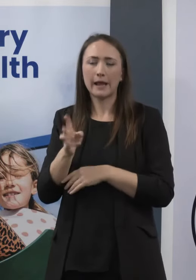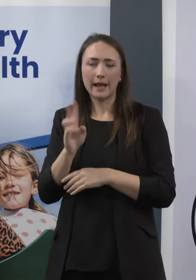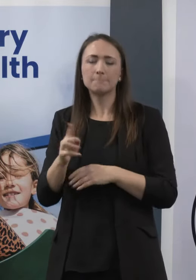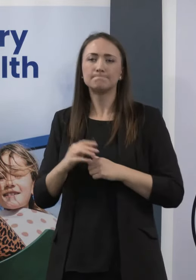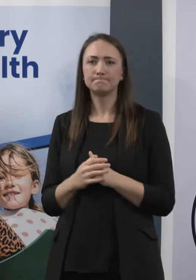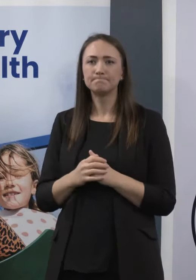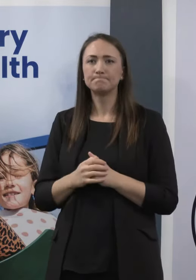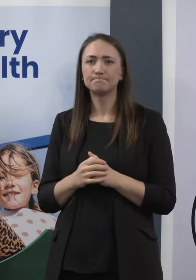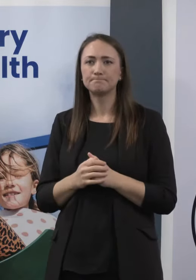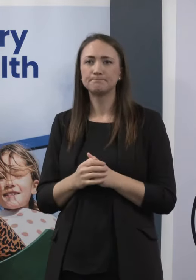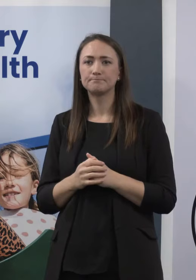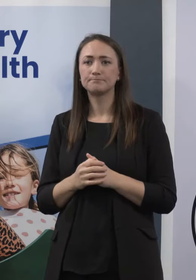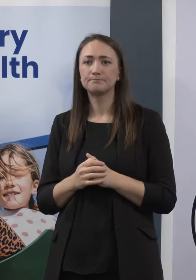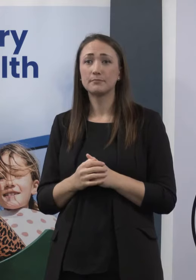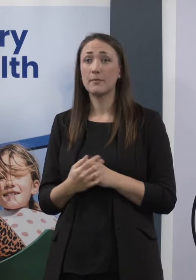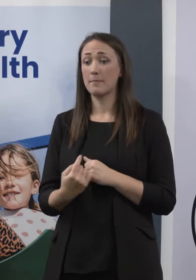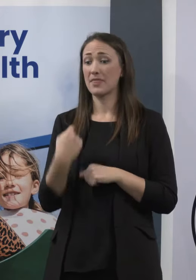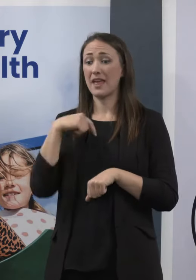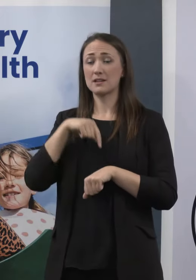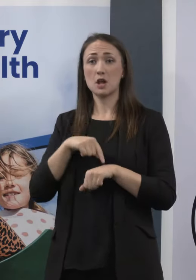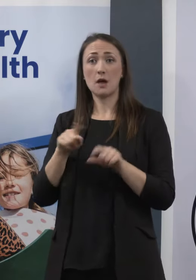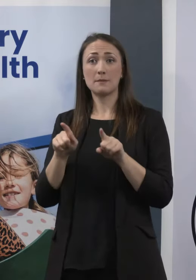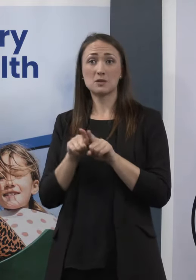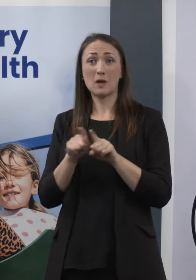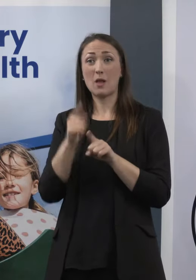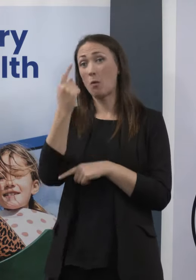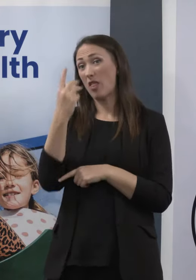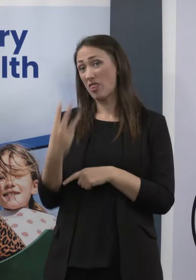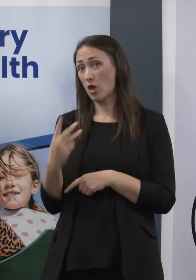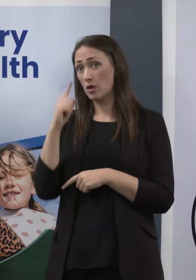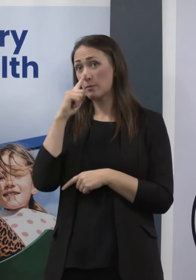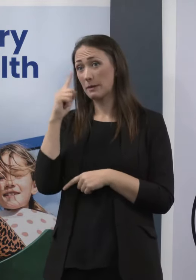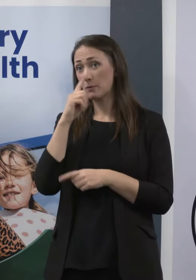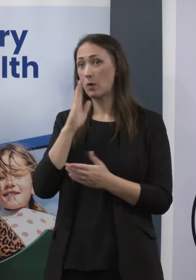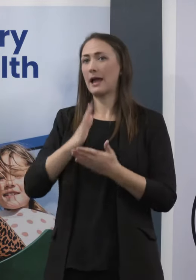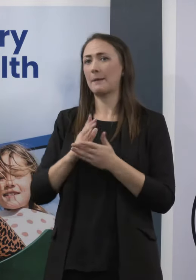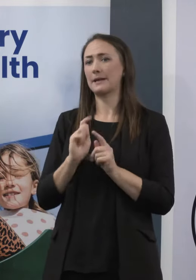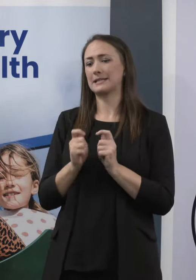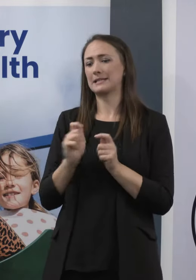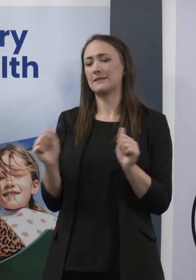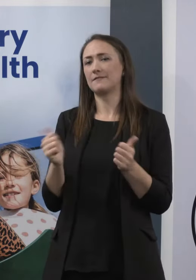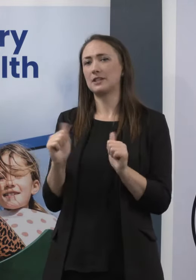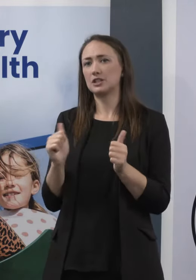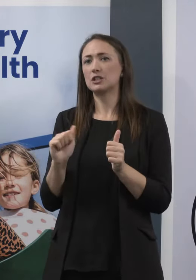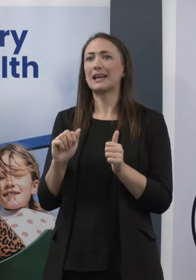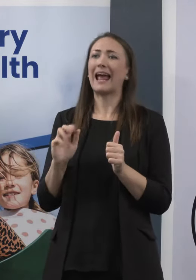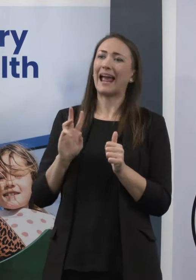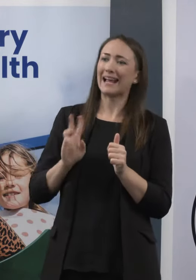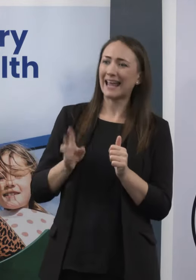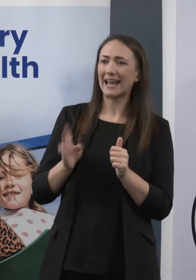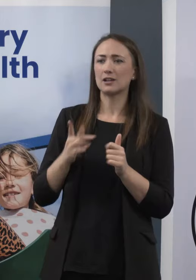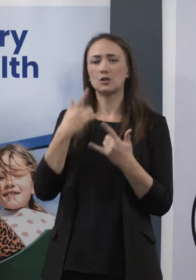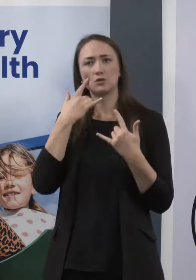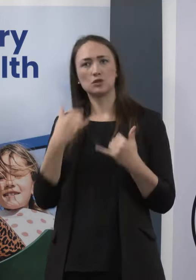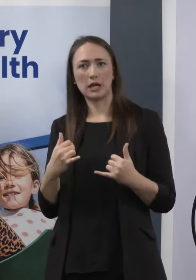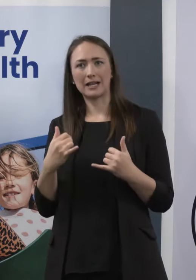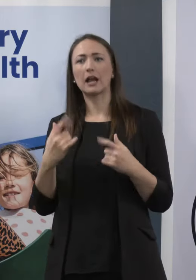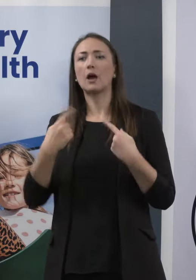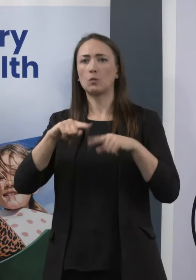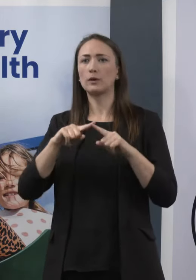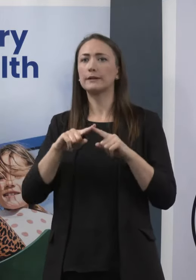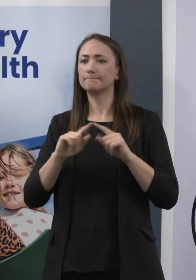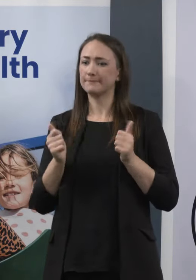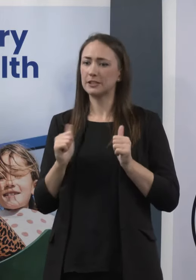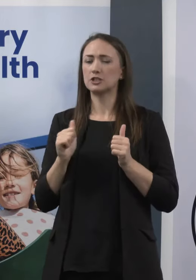point in time, a third of the people with a delayed test result had already been retested, and we had processed that full backlog